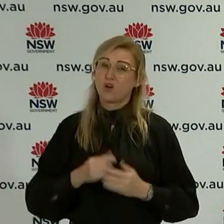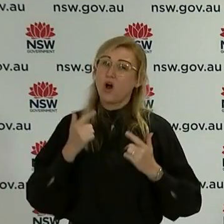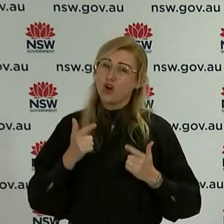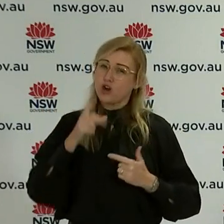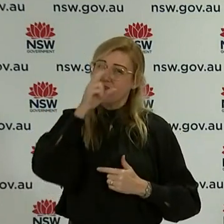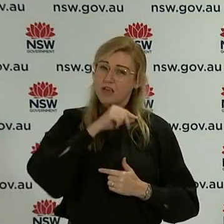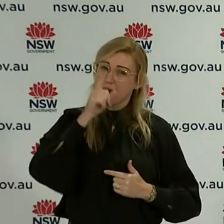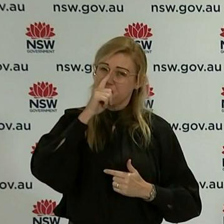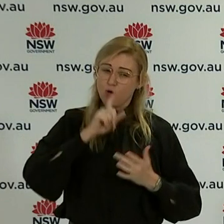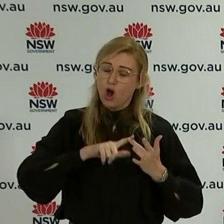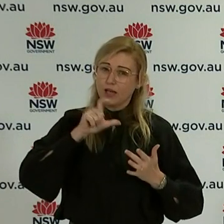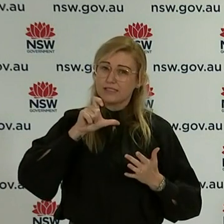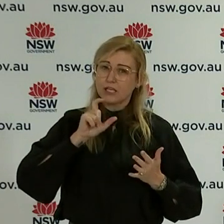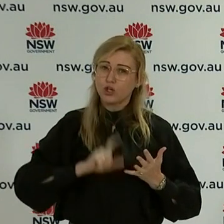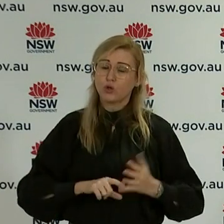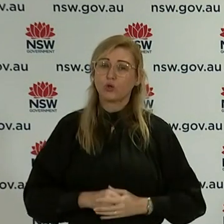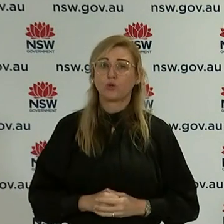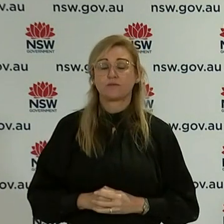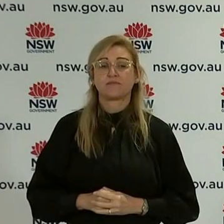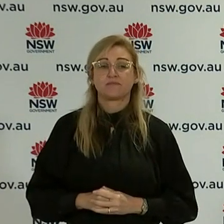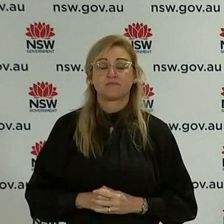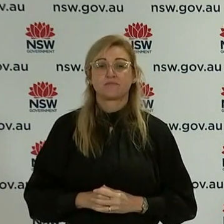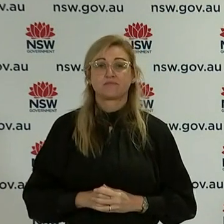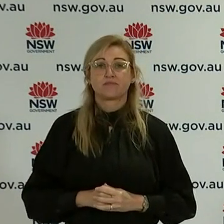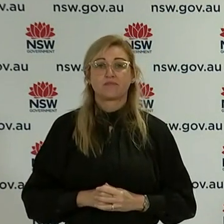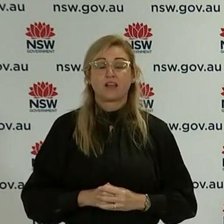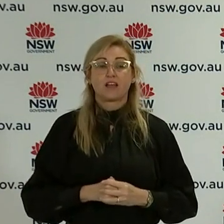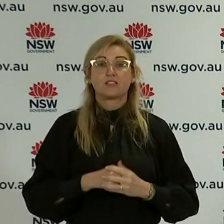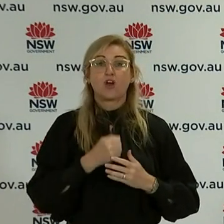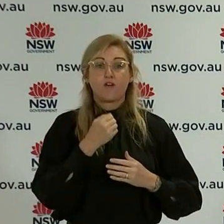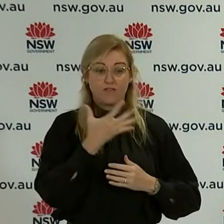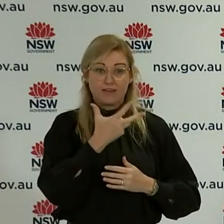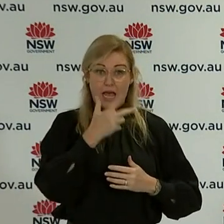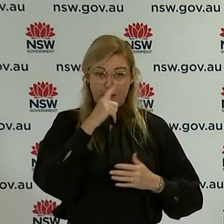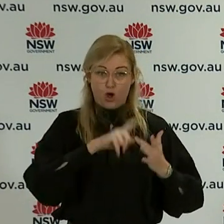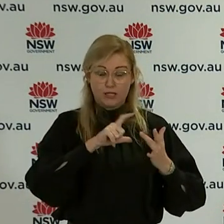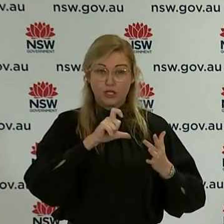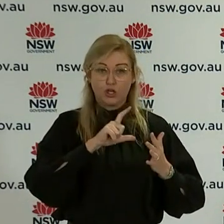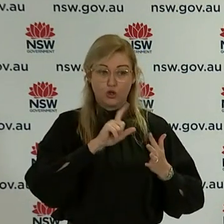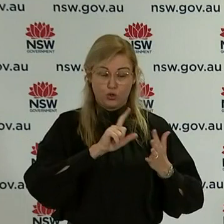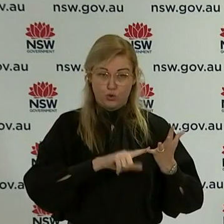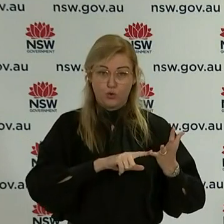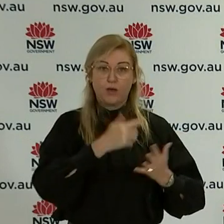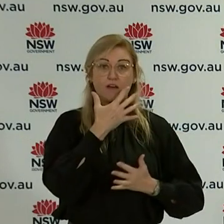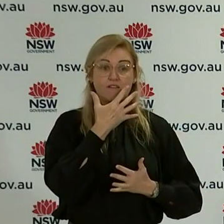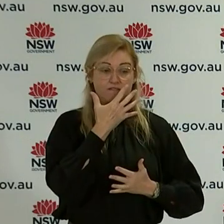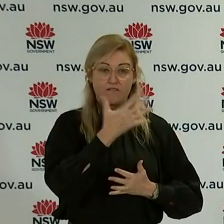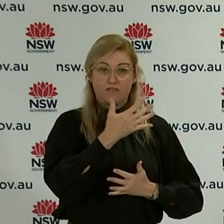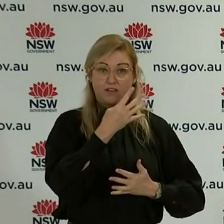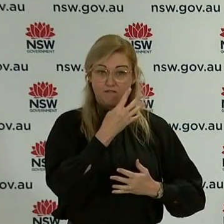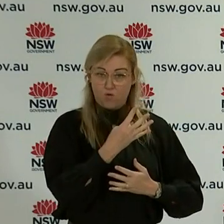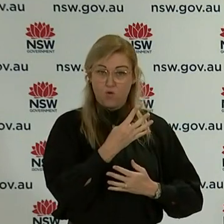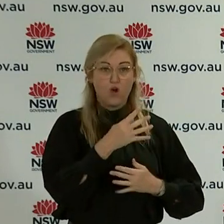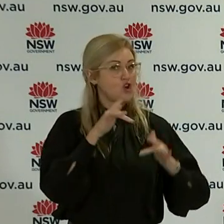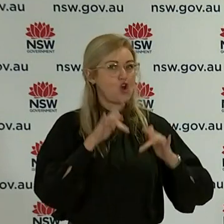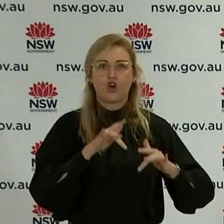this disease. Of the 58 people in ICU, 54 were not vaccinated, three had received their first dose of